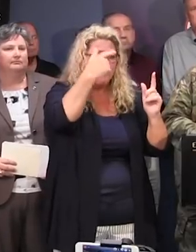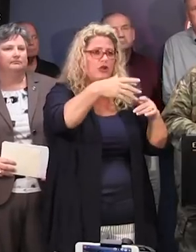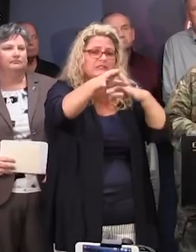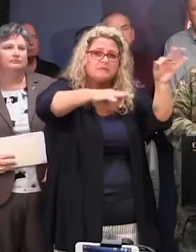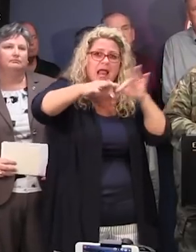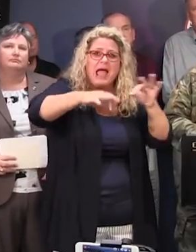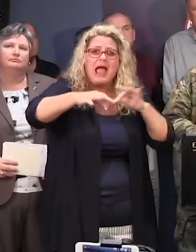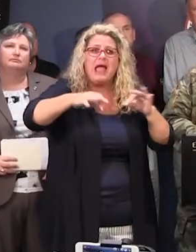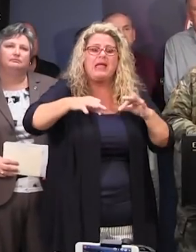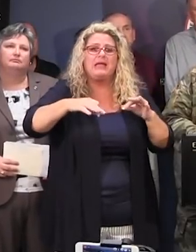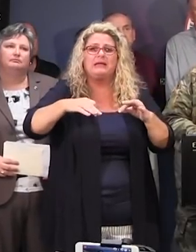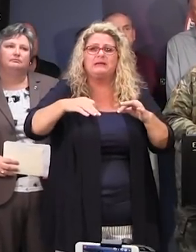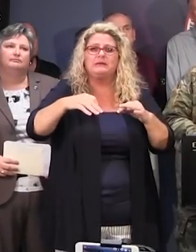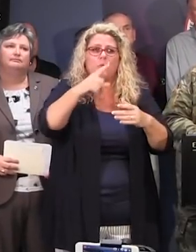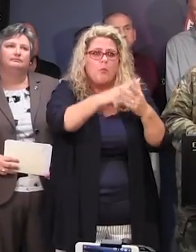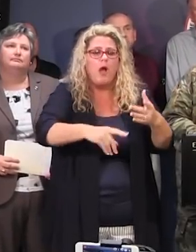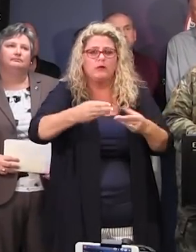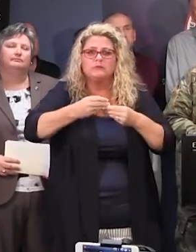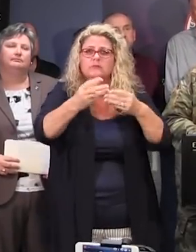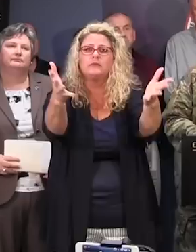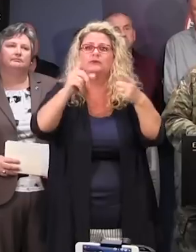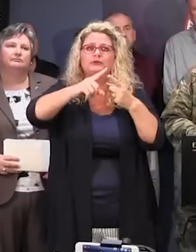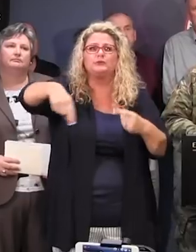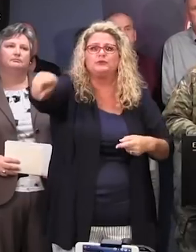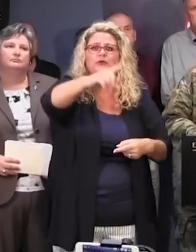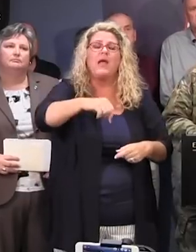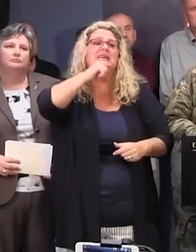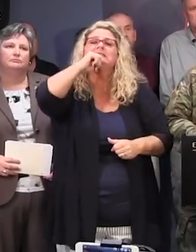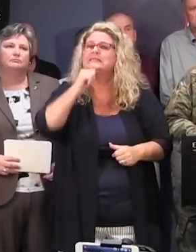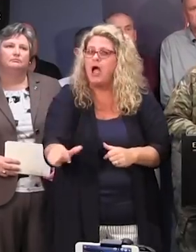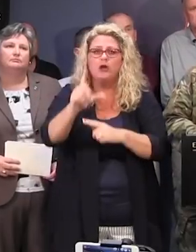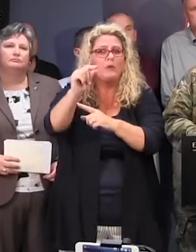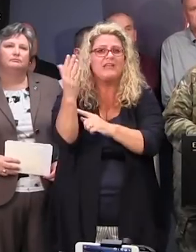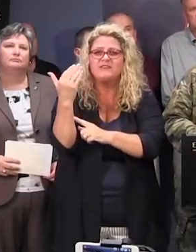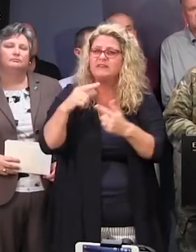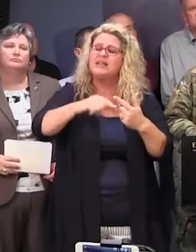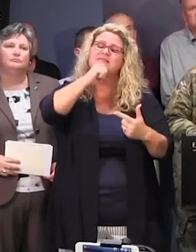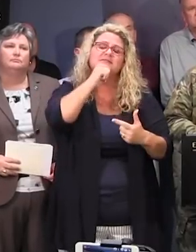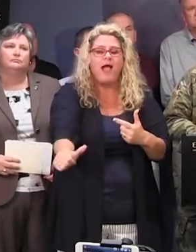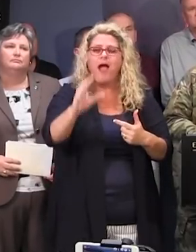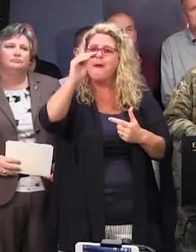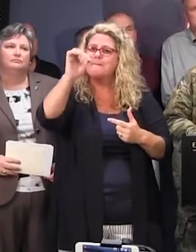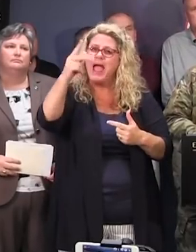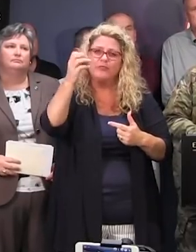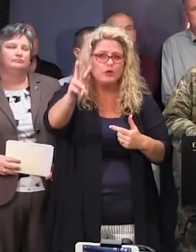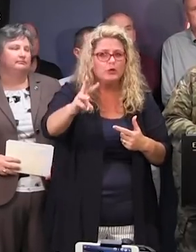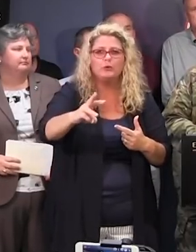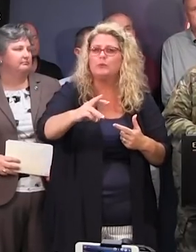Because this storm, again, is unpredictable. And it is not 2015. It's not Matthew. It is Florence.